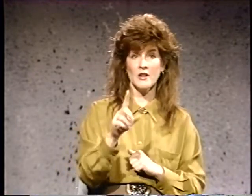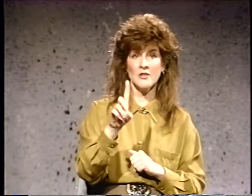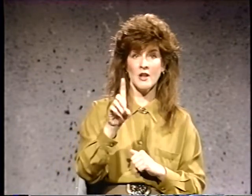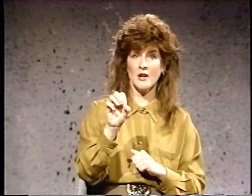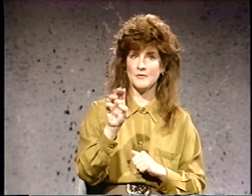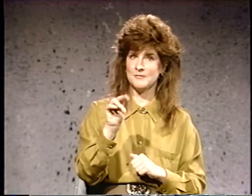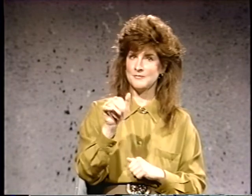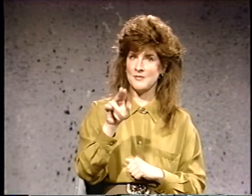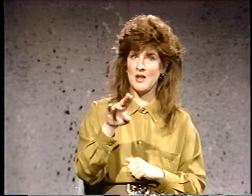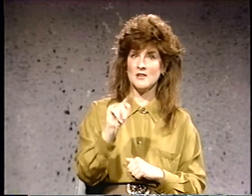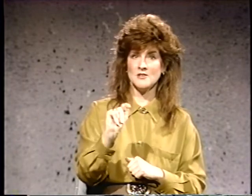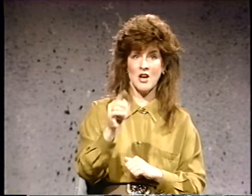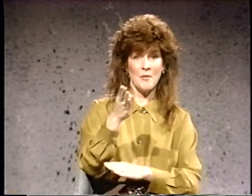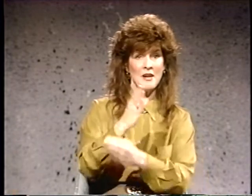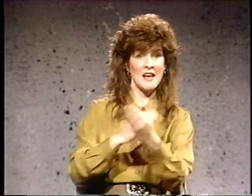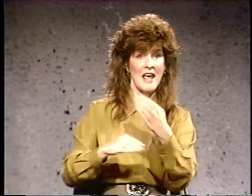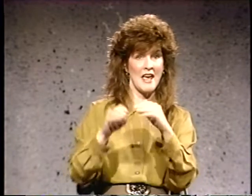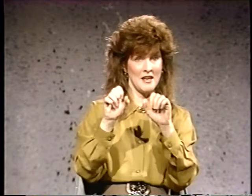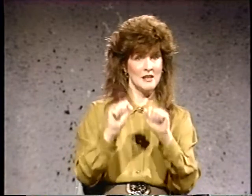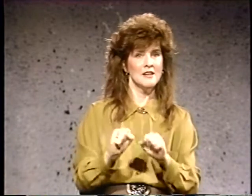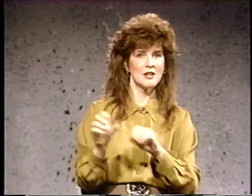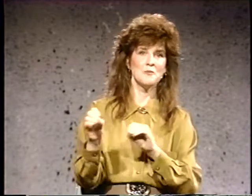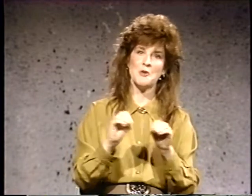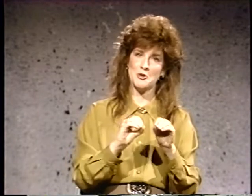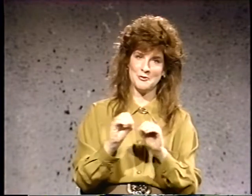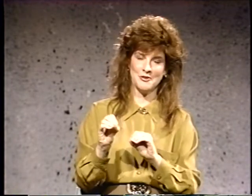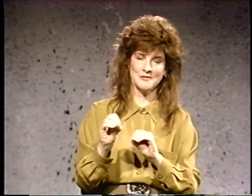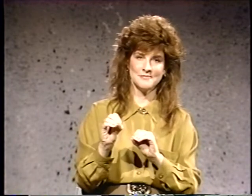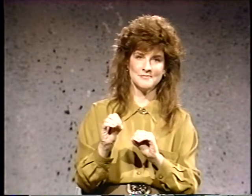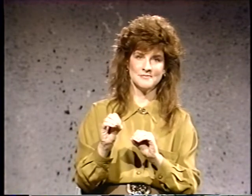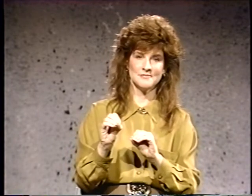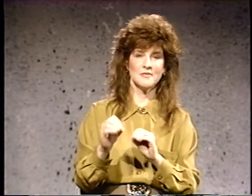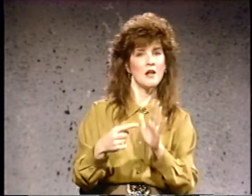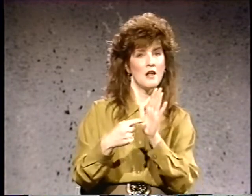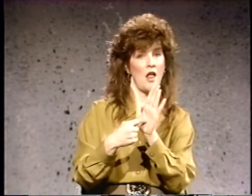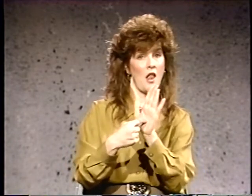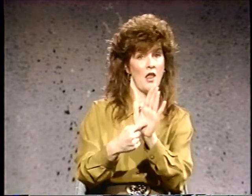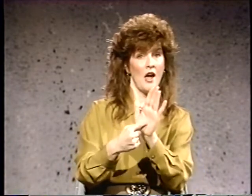the dominant hand can move. Like